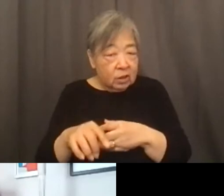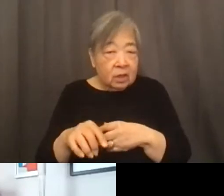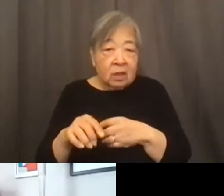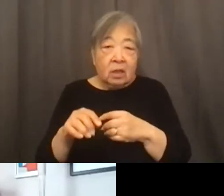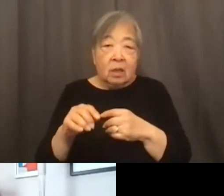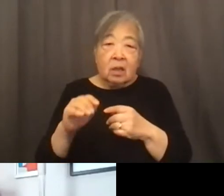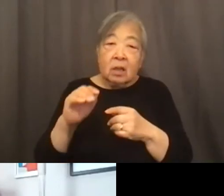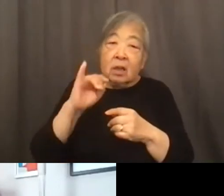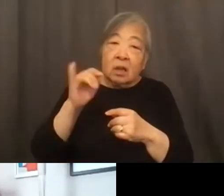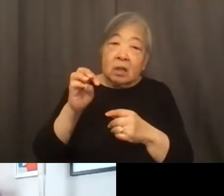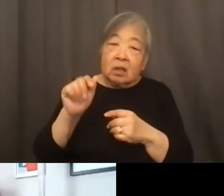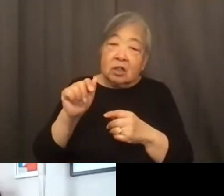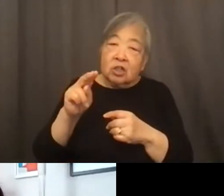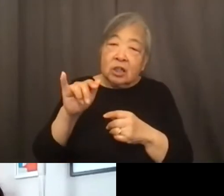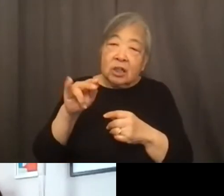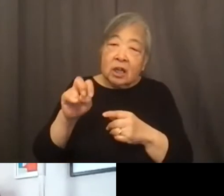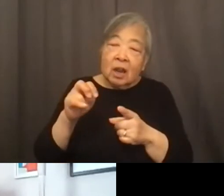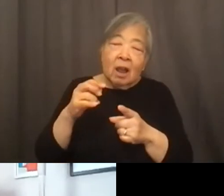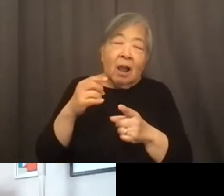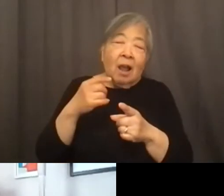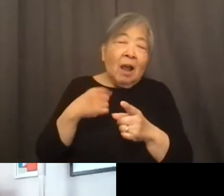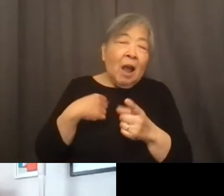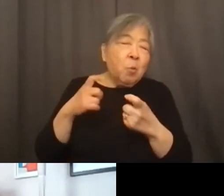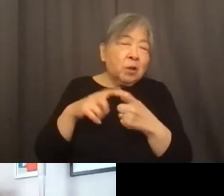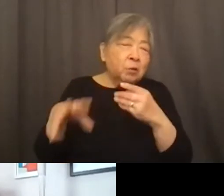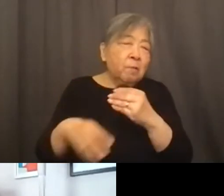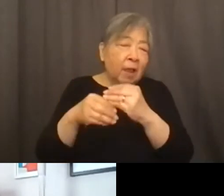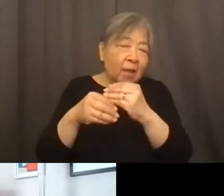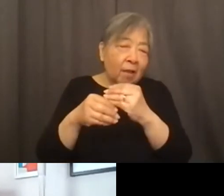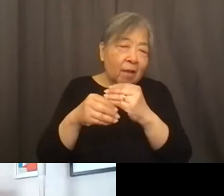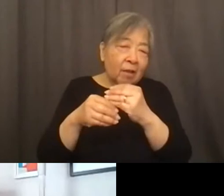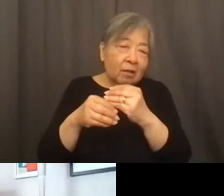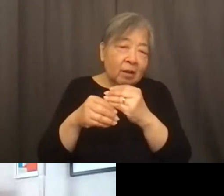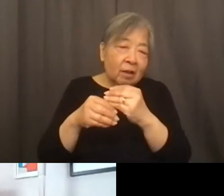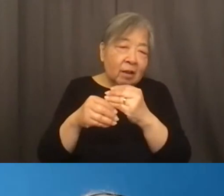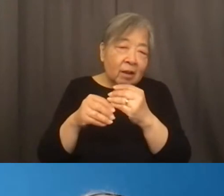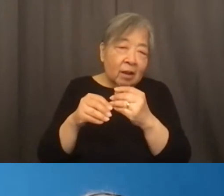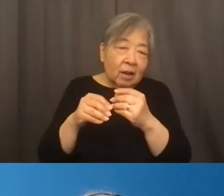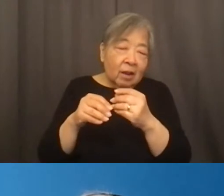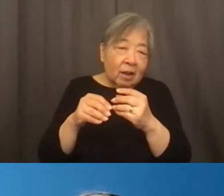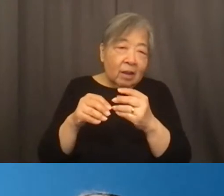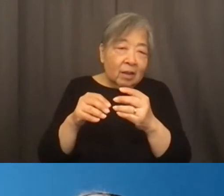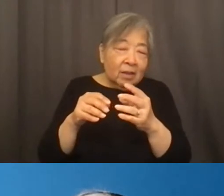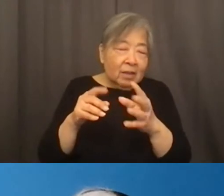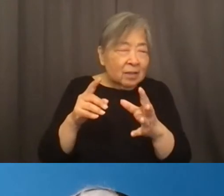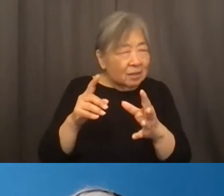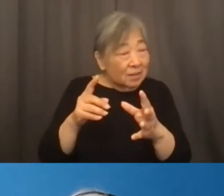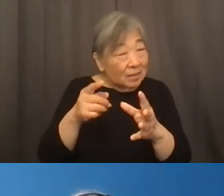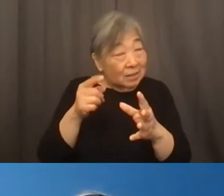I just thought I would follow on and say that it puts you in a potential